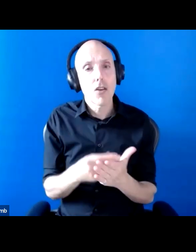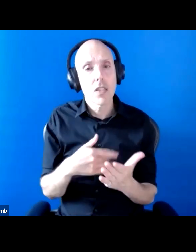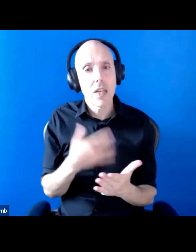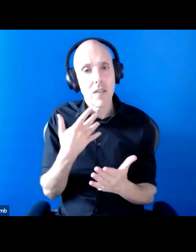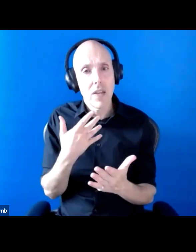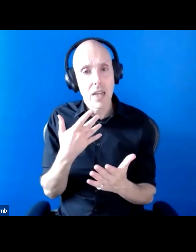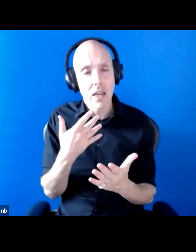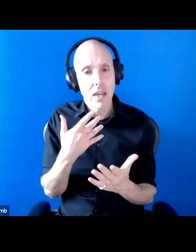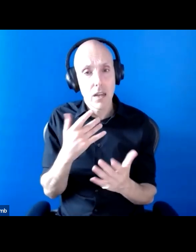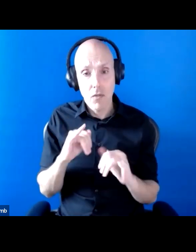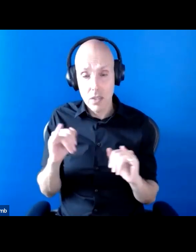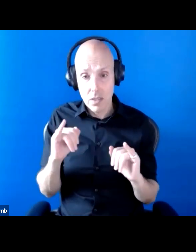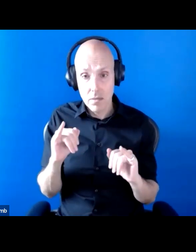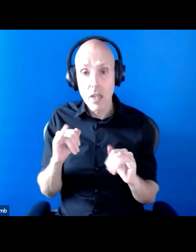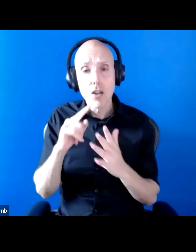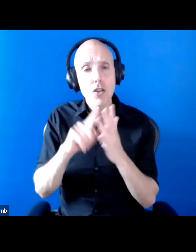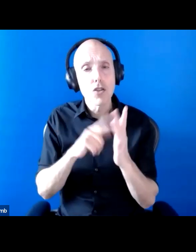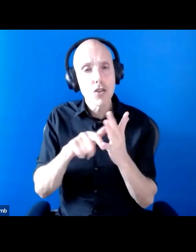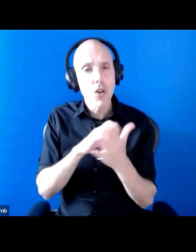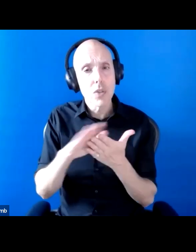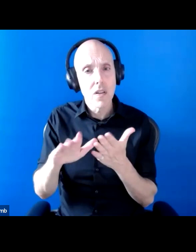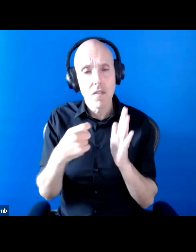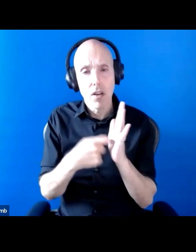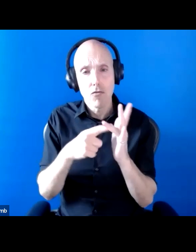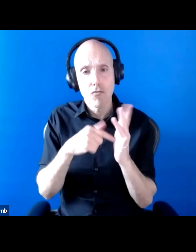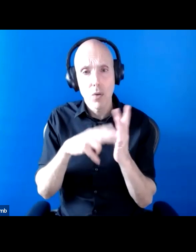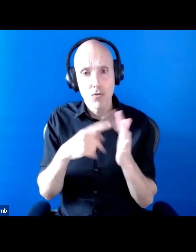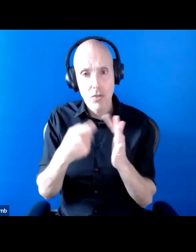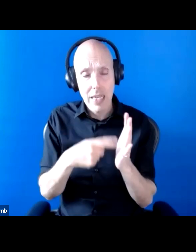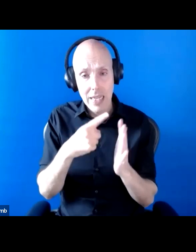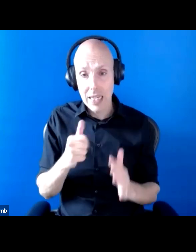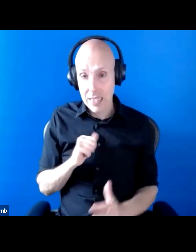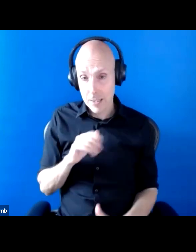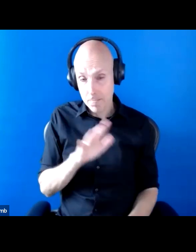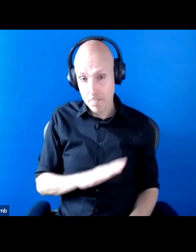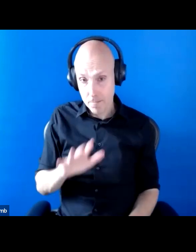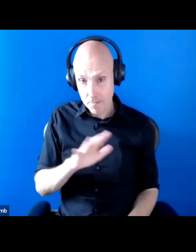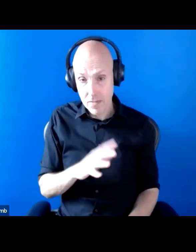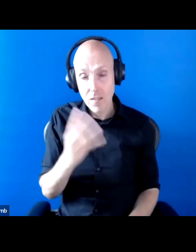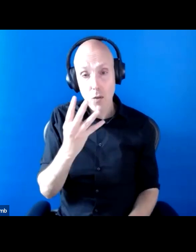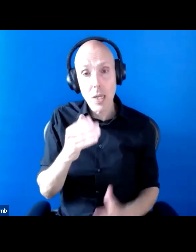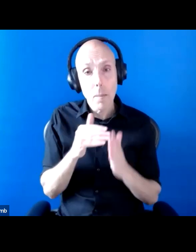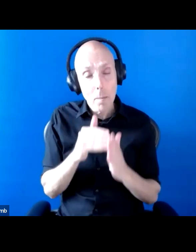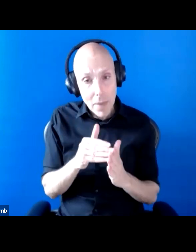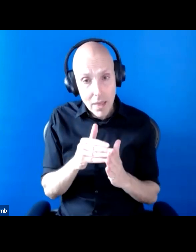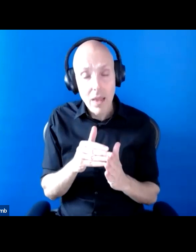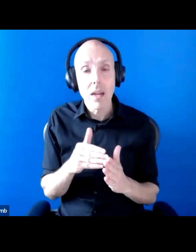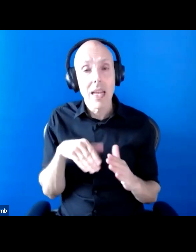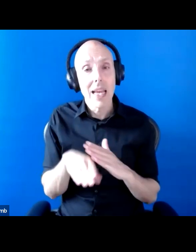14 million people living in poverty, 7 million of those people are either disabled or have a disabled